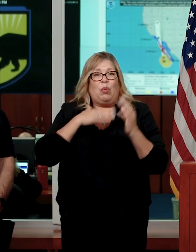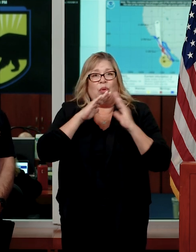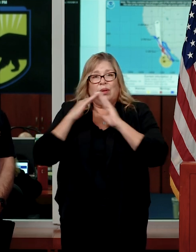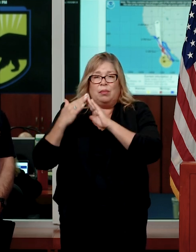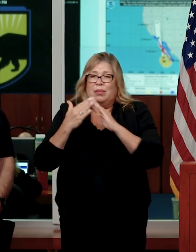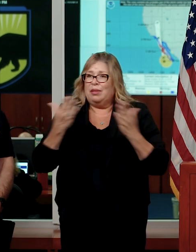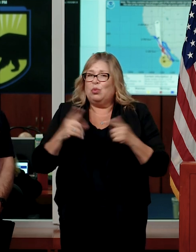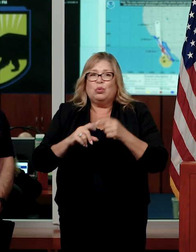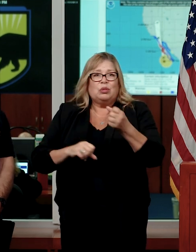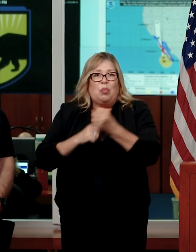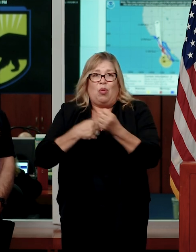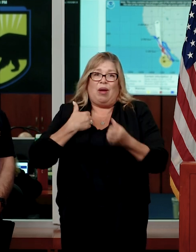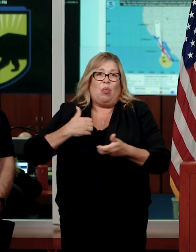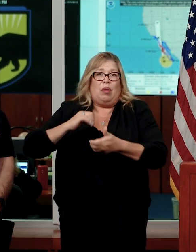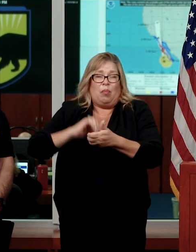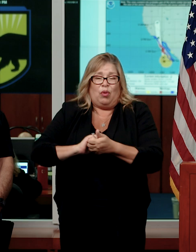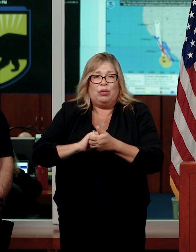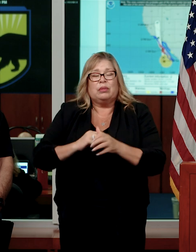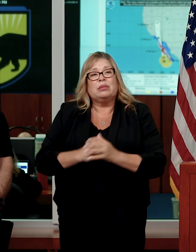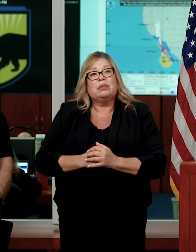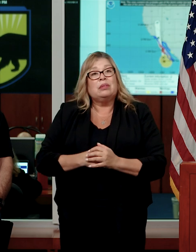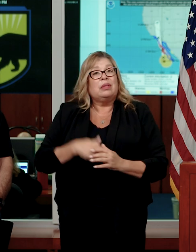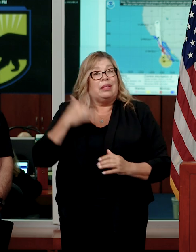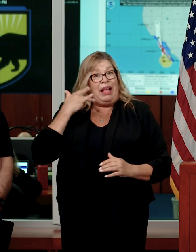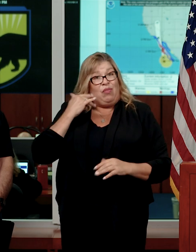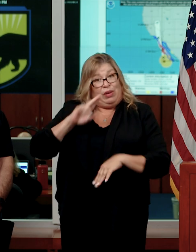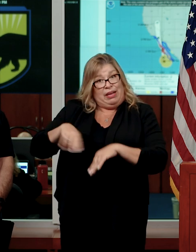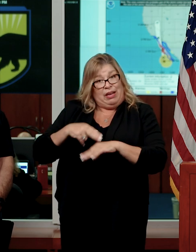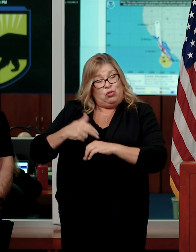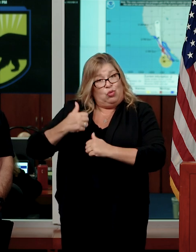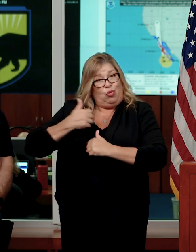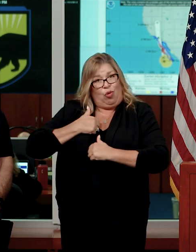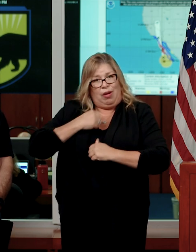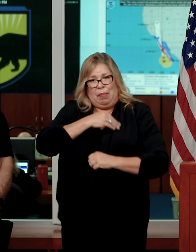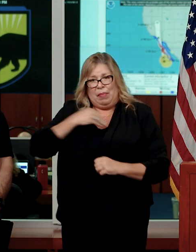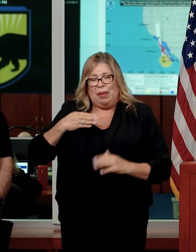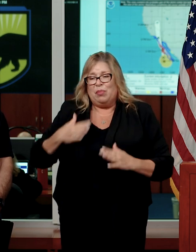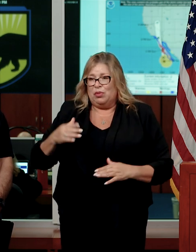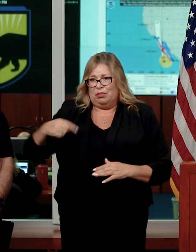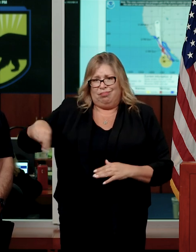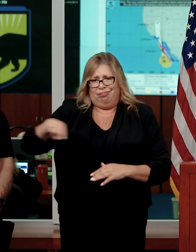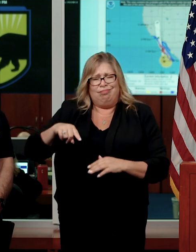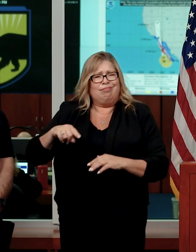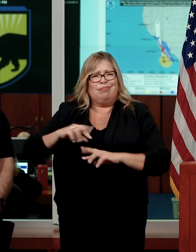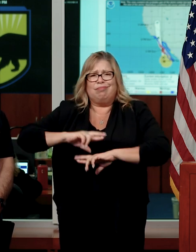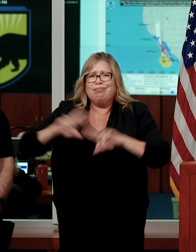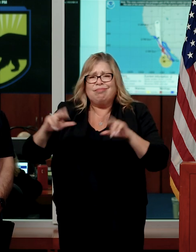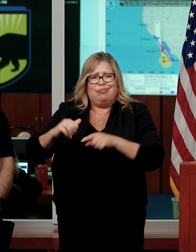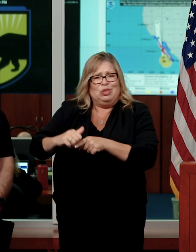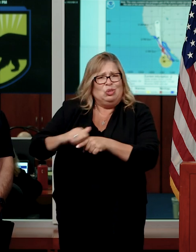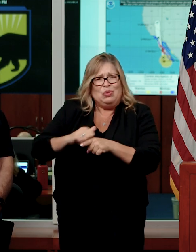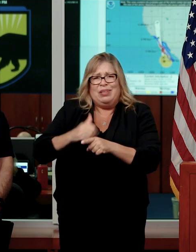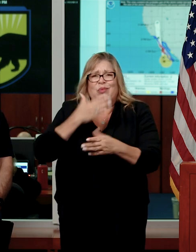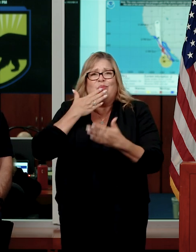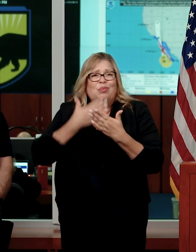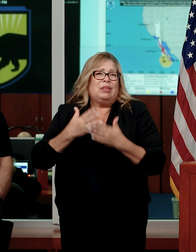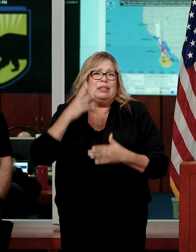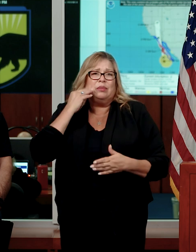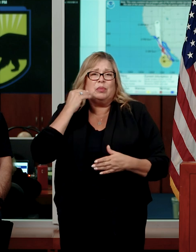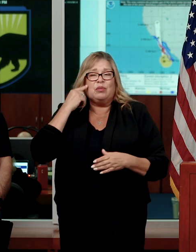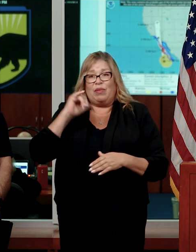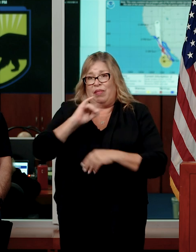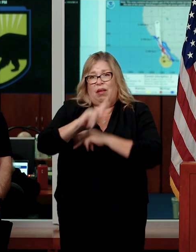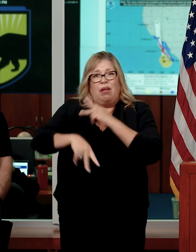partners. Your California National Guard service members are very well trained, very well, highly experienced at these types of